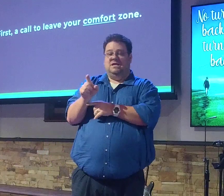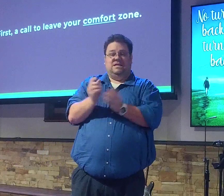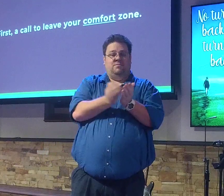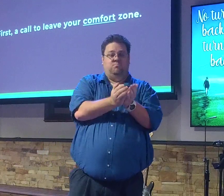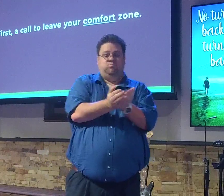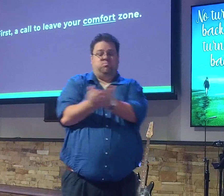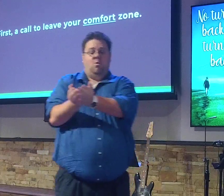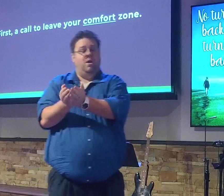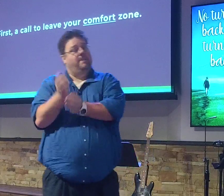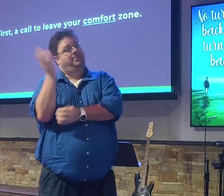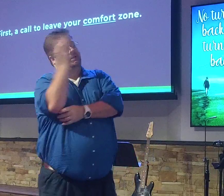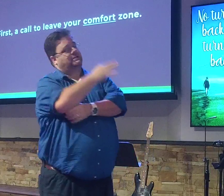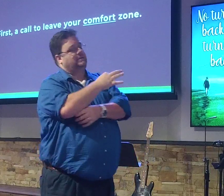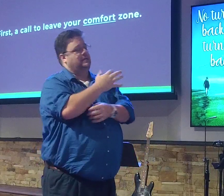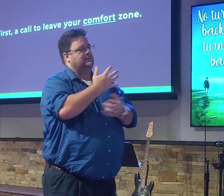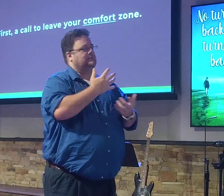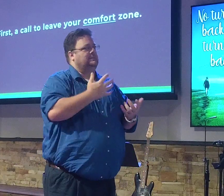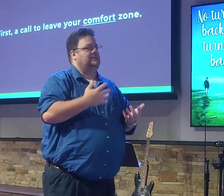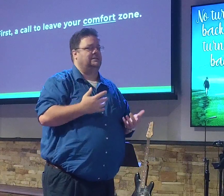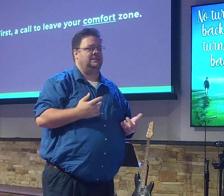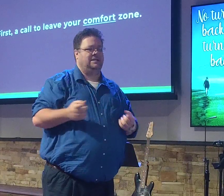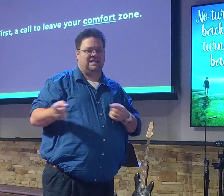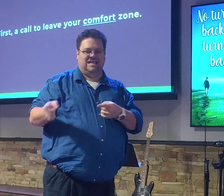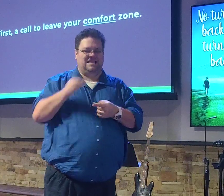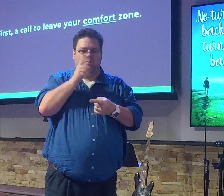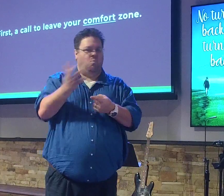they undoubtedly did not want to do.